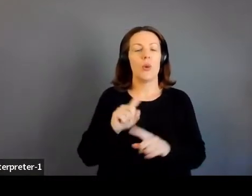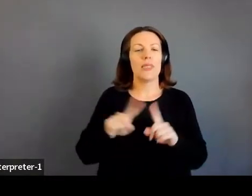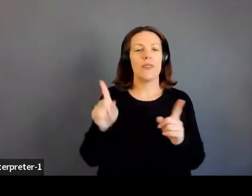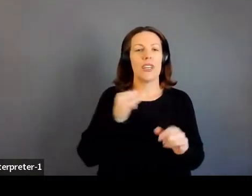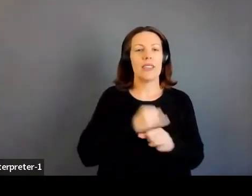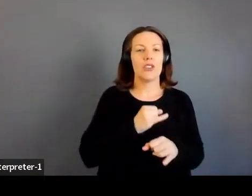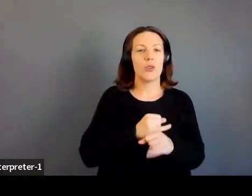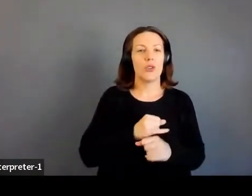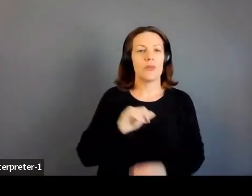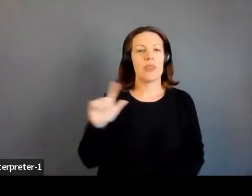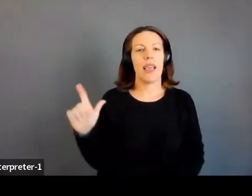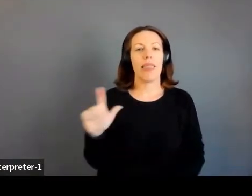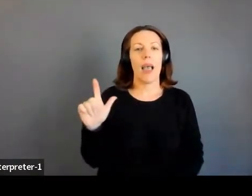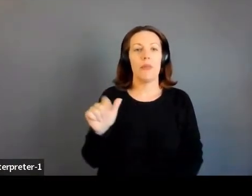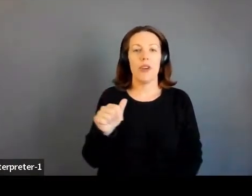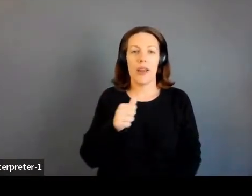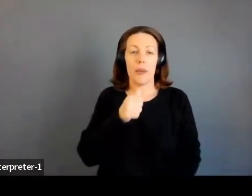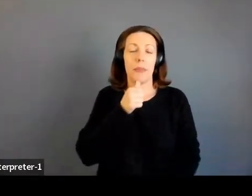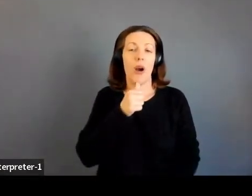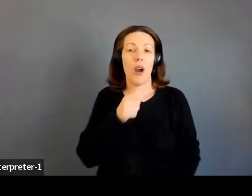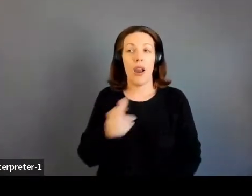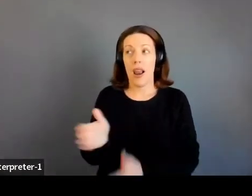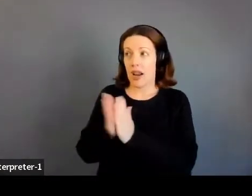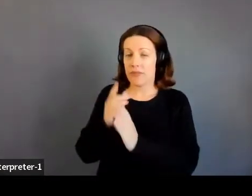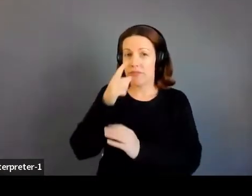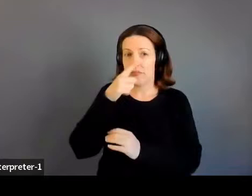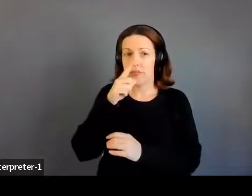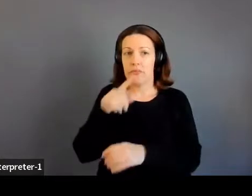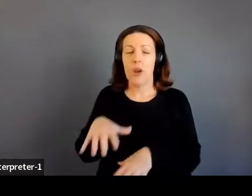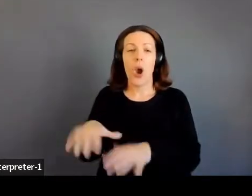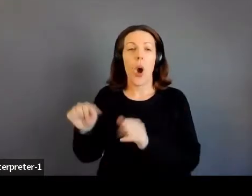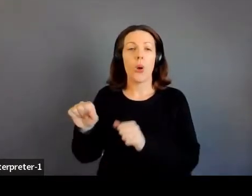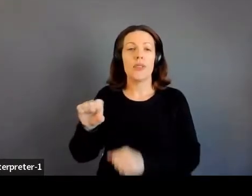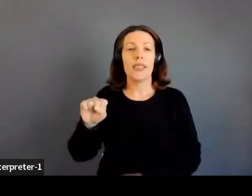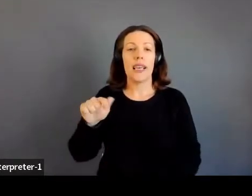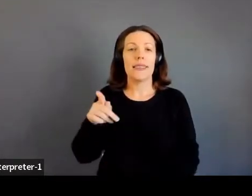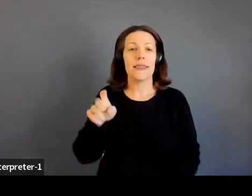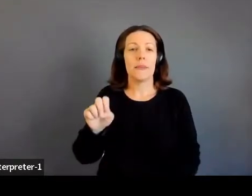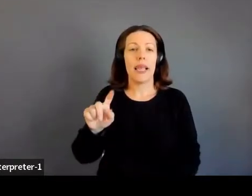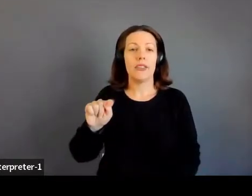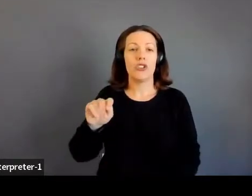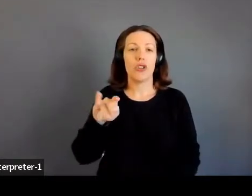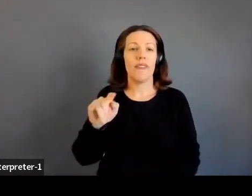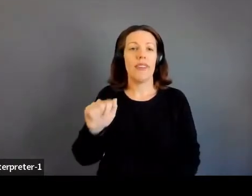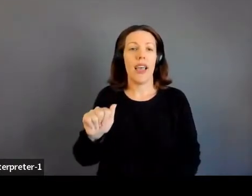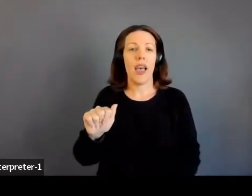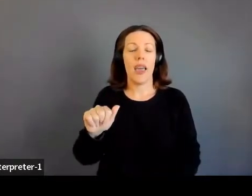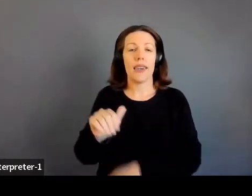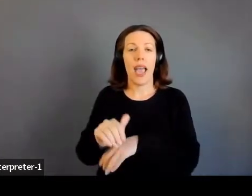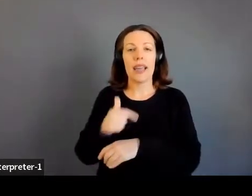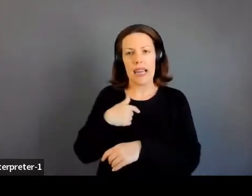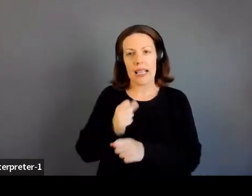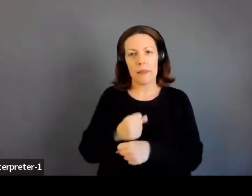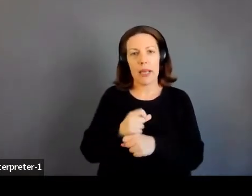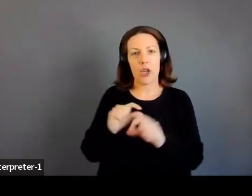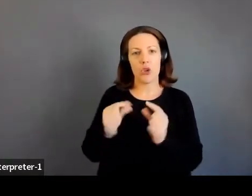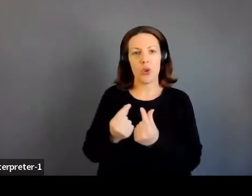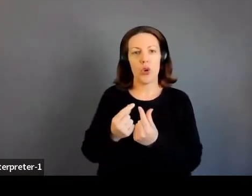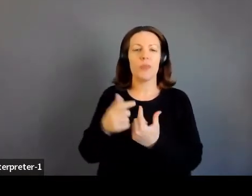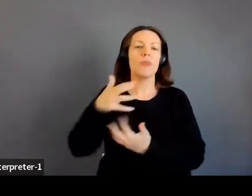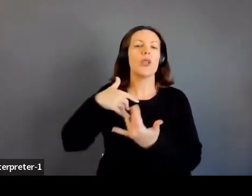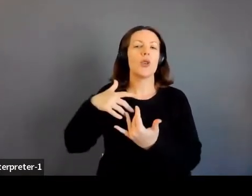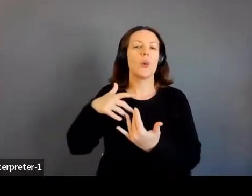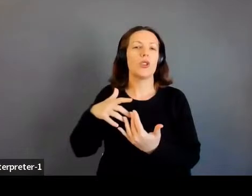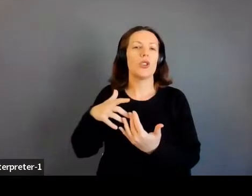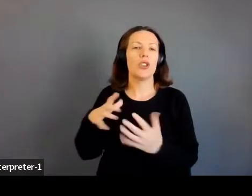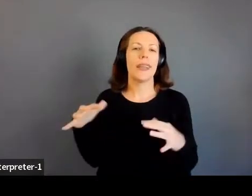library, a bar, I asked if they would be open to hosting a space trivia night, that I could create a group around just a social gathering. And I